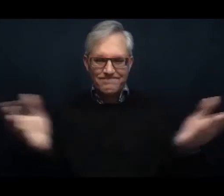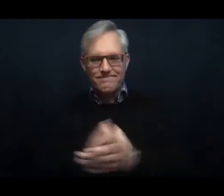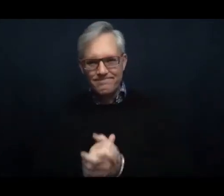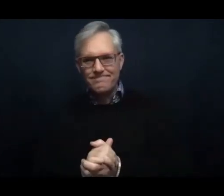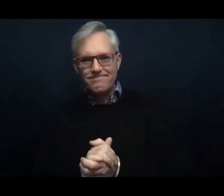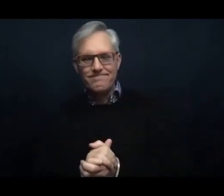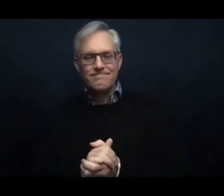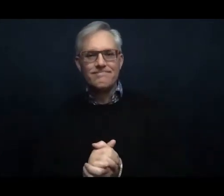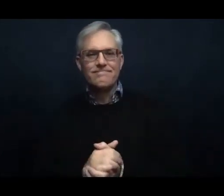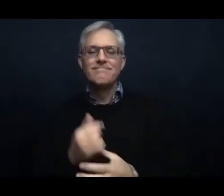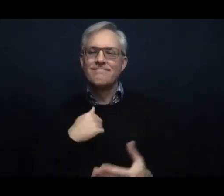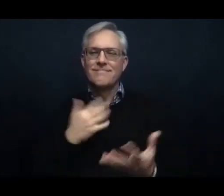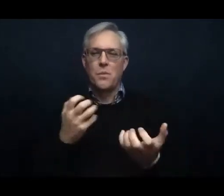announcement video today